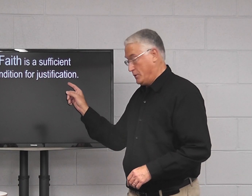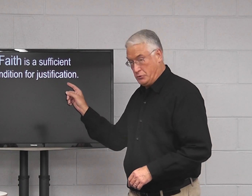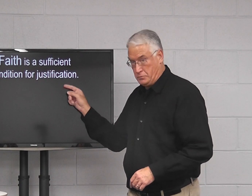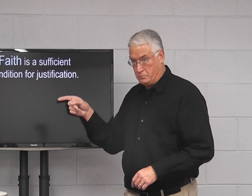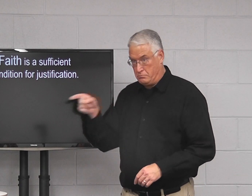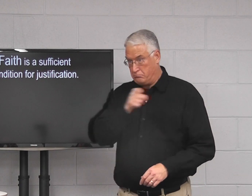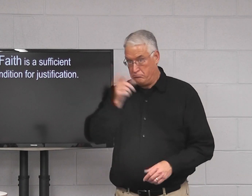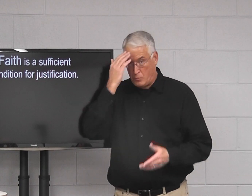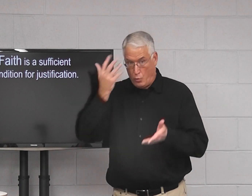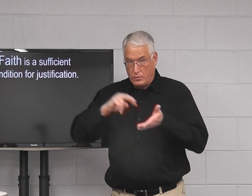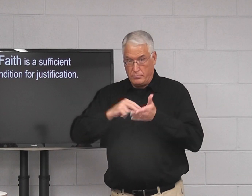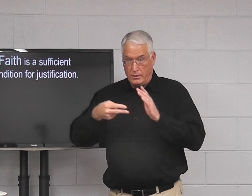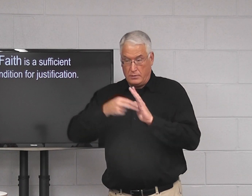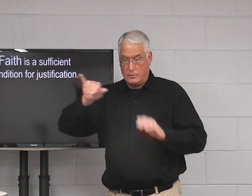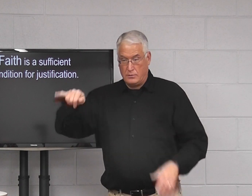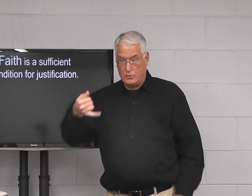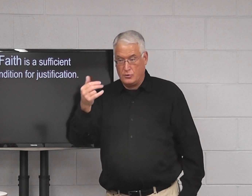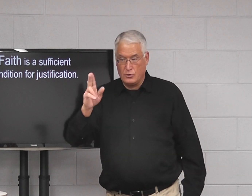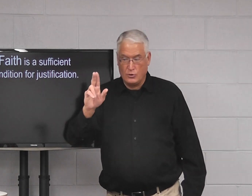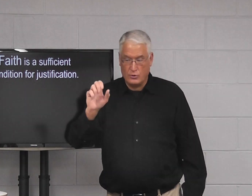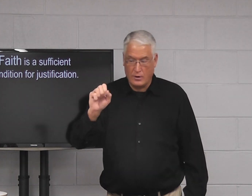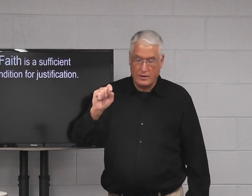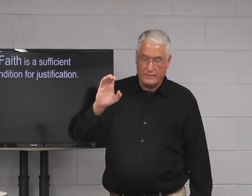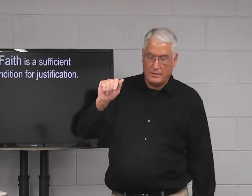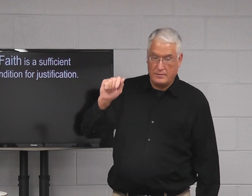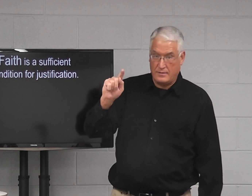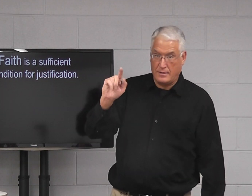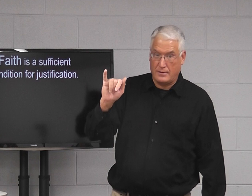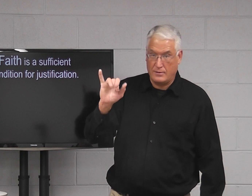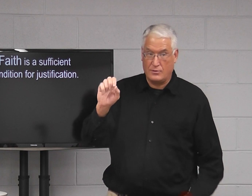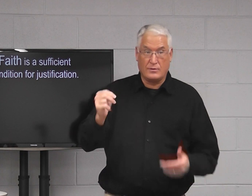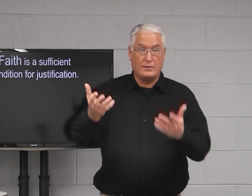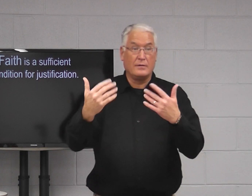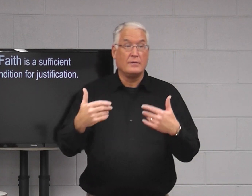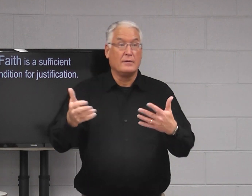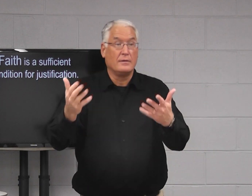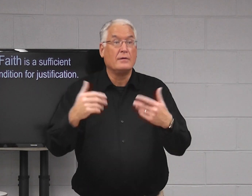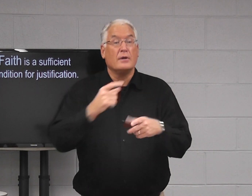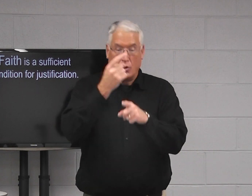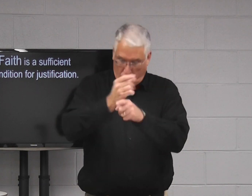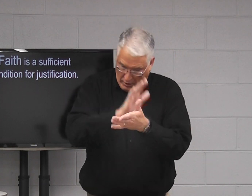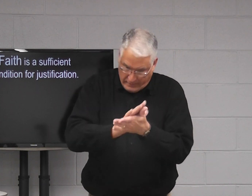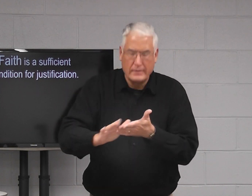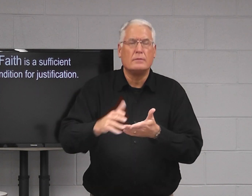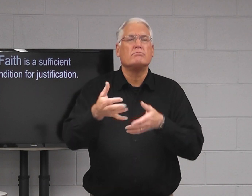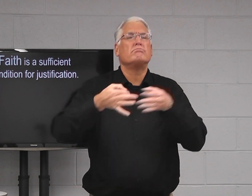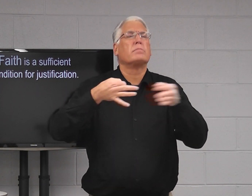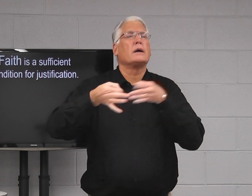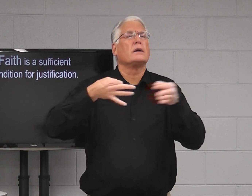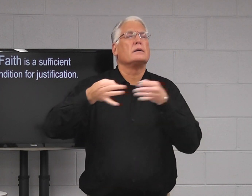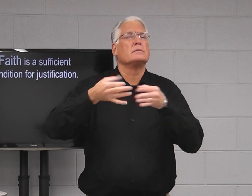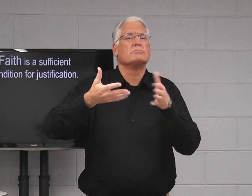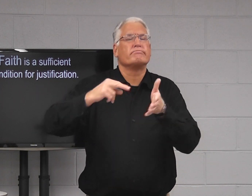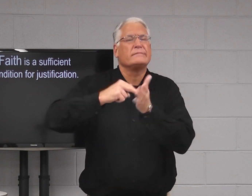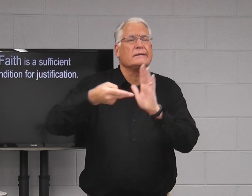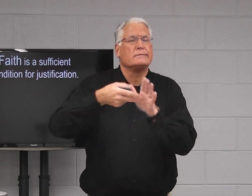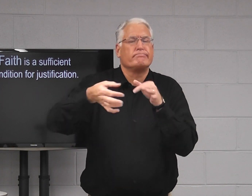Justification. Do you know what the word justification means? Righteous? But explain it.